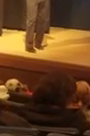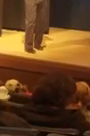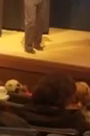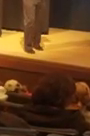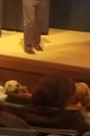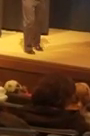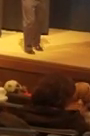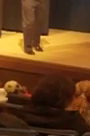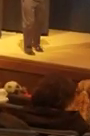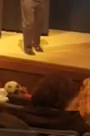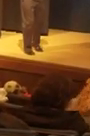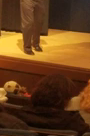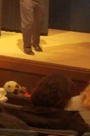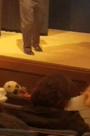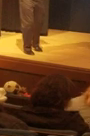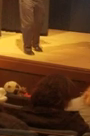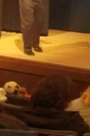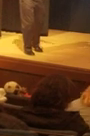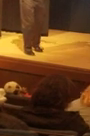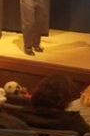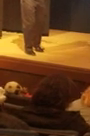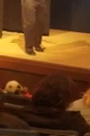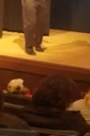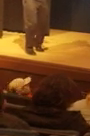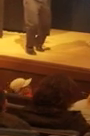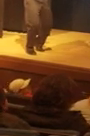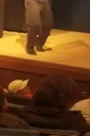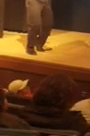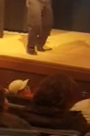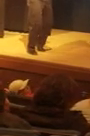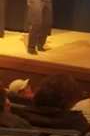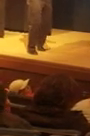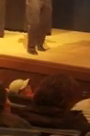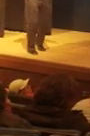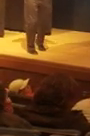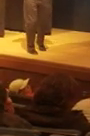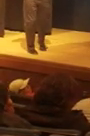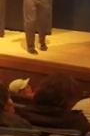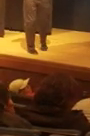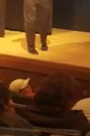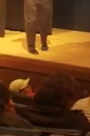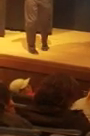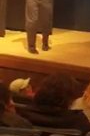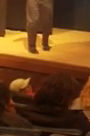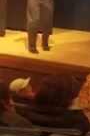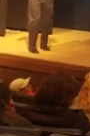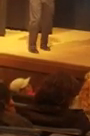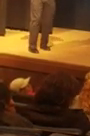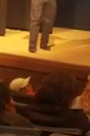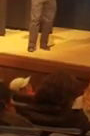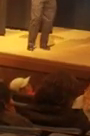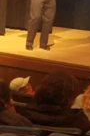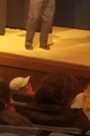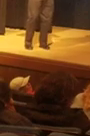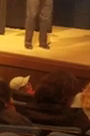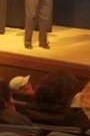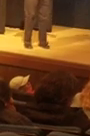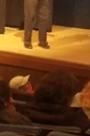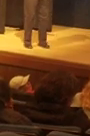They were on the East Coast and just really started to thrive. was a very positive experience. Deaf people